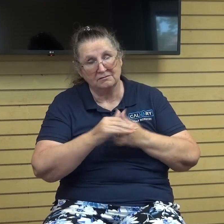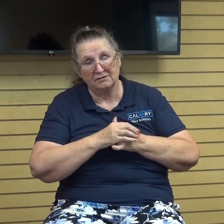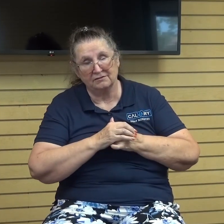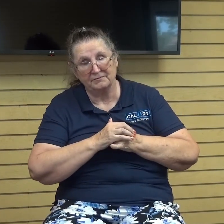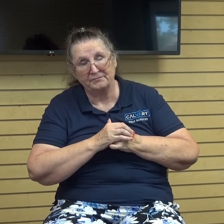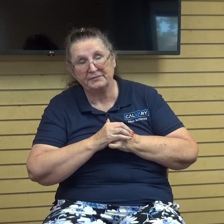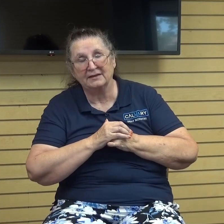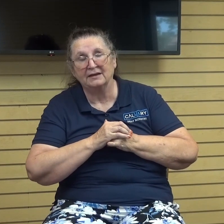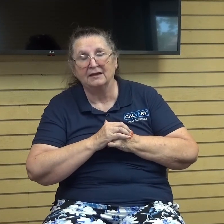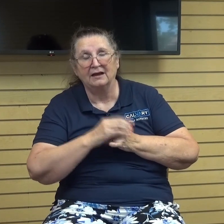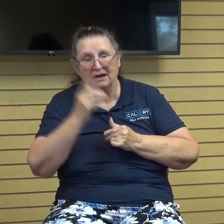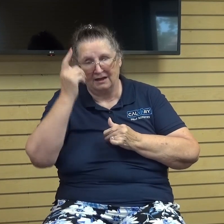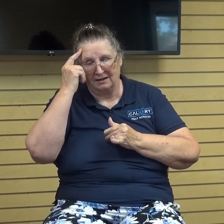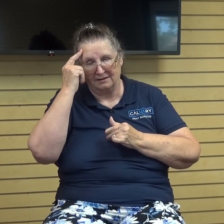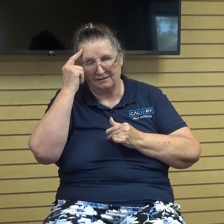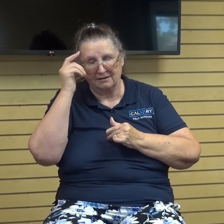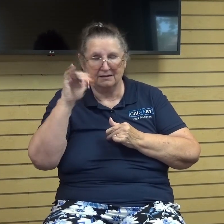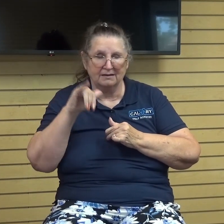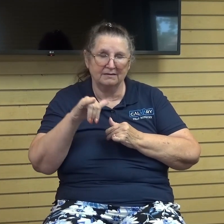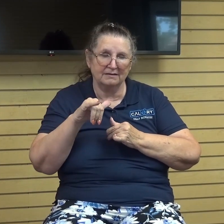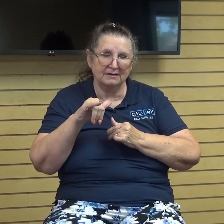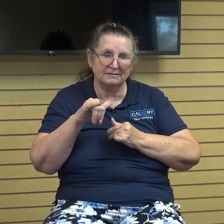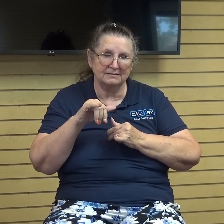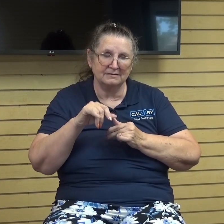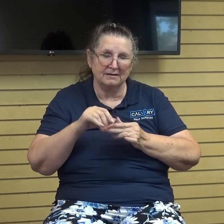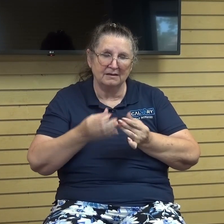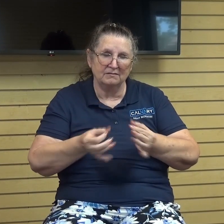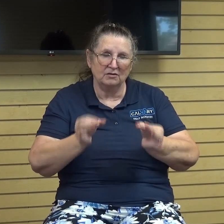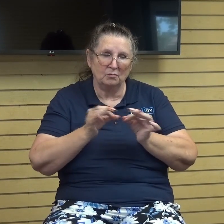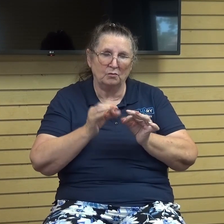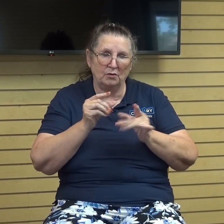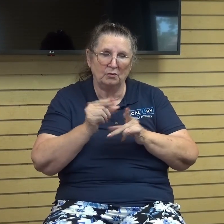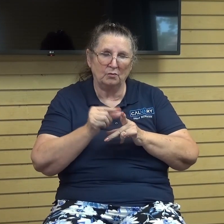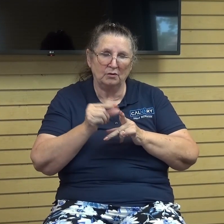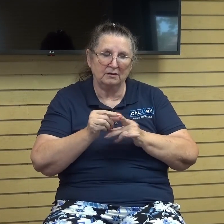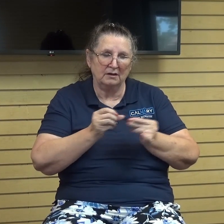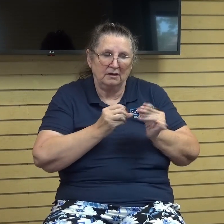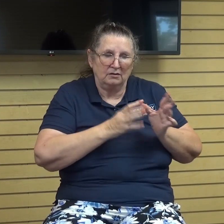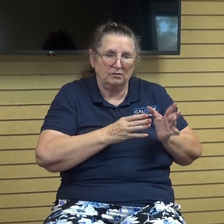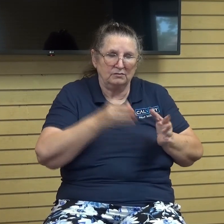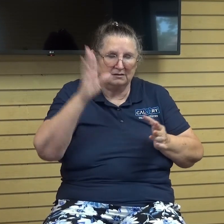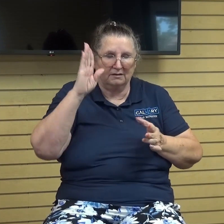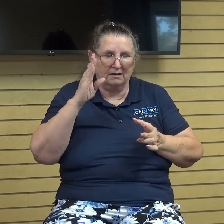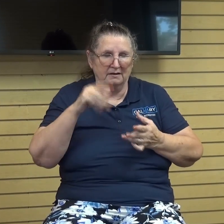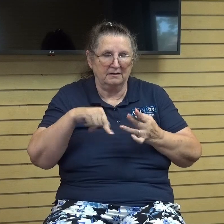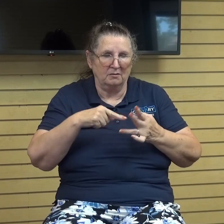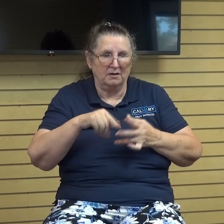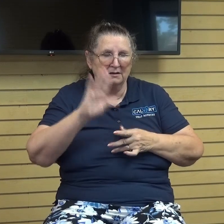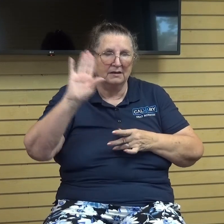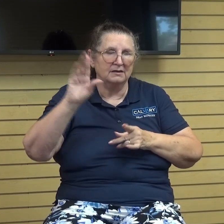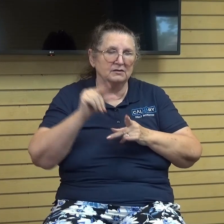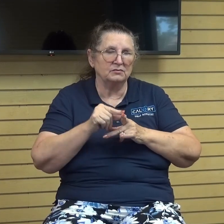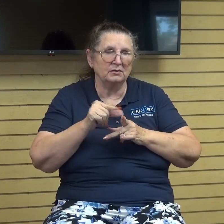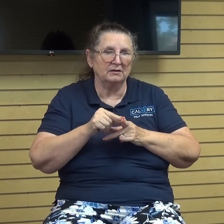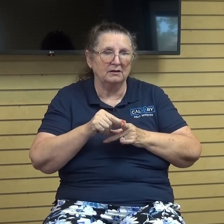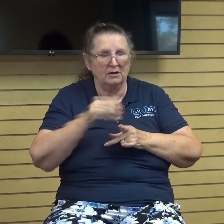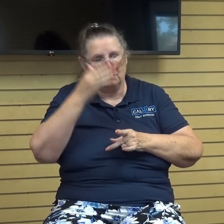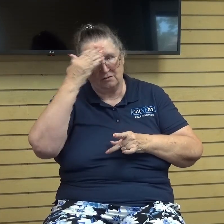i think that is it's the key word in losing god among his word we can forget that god is a being